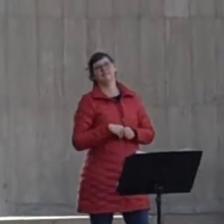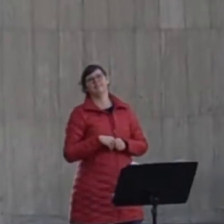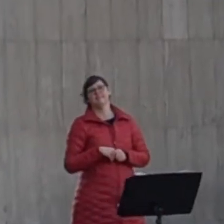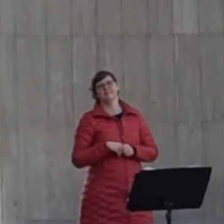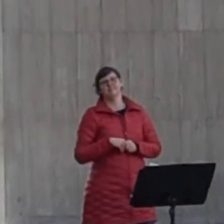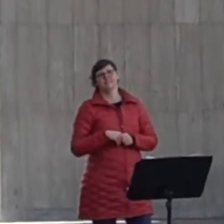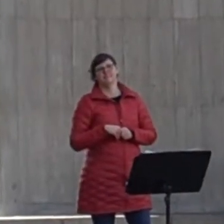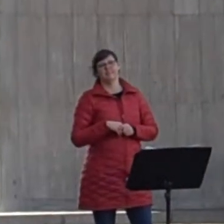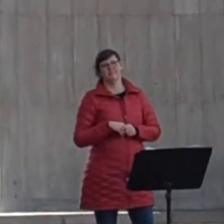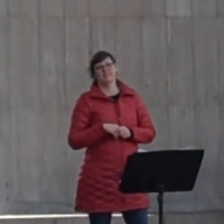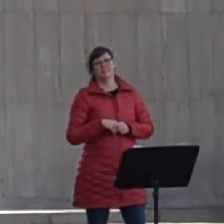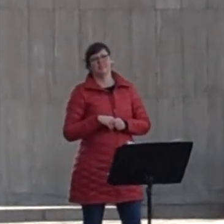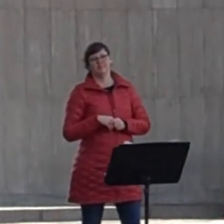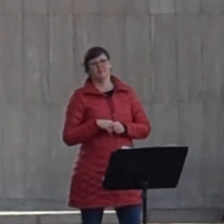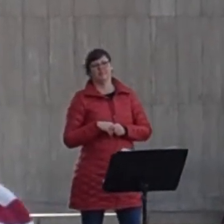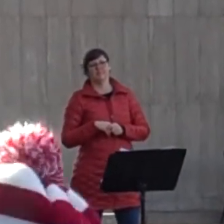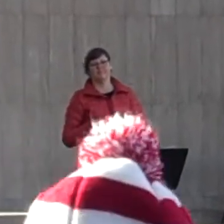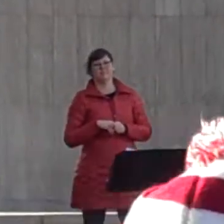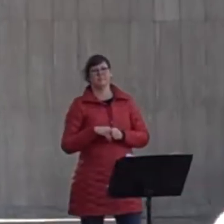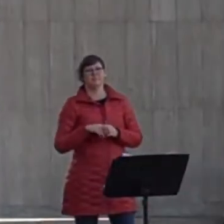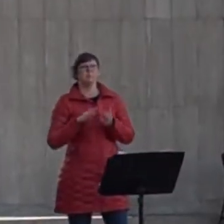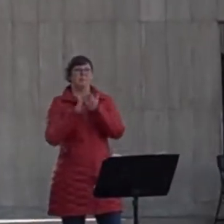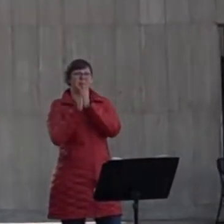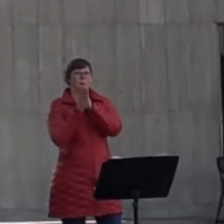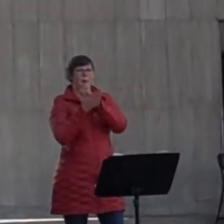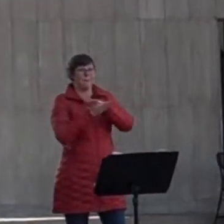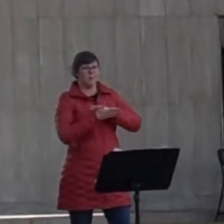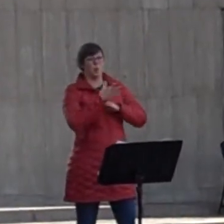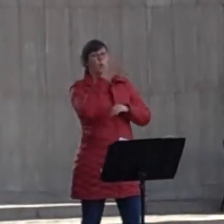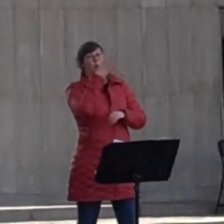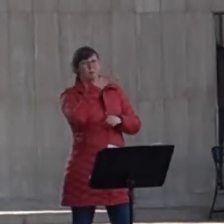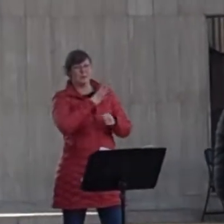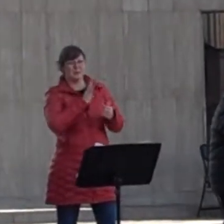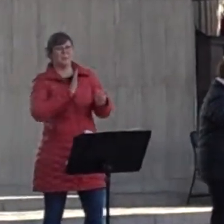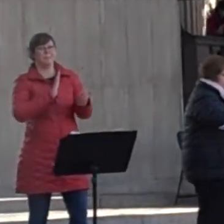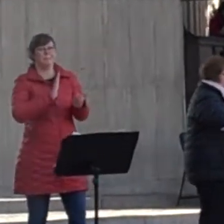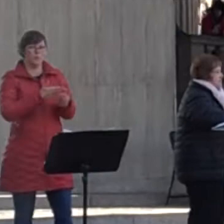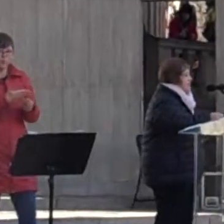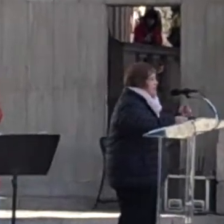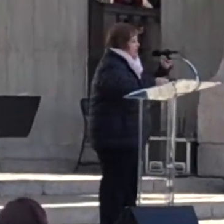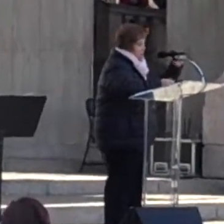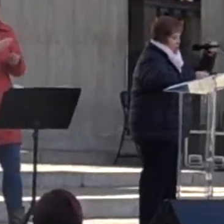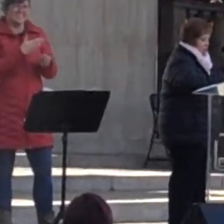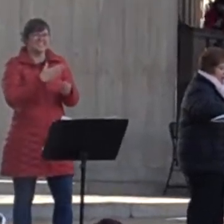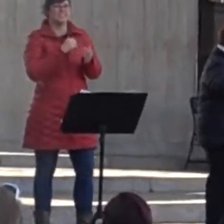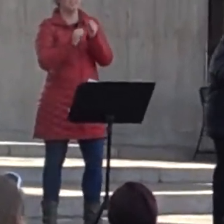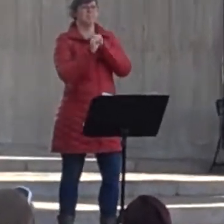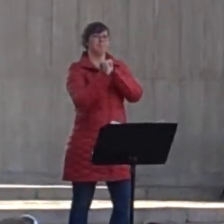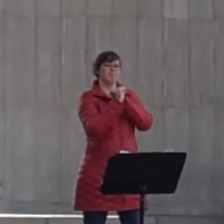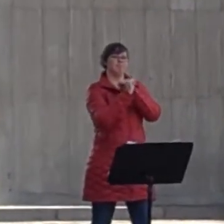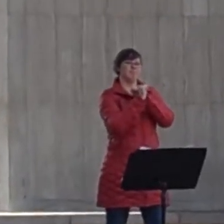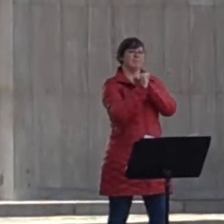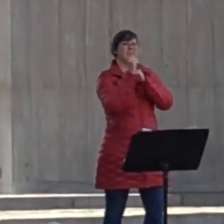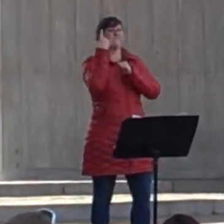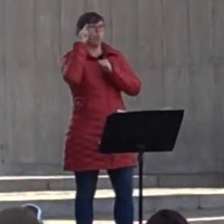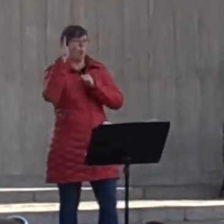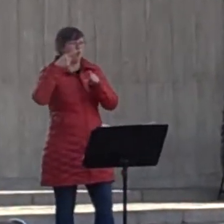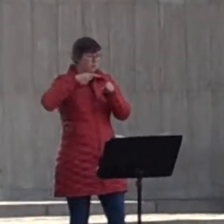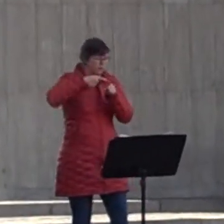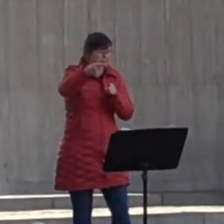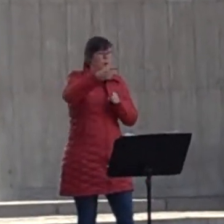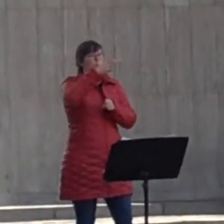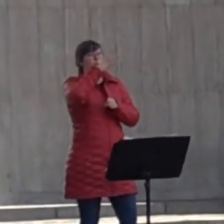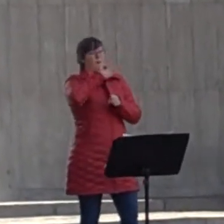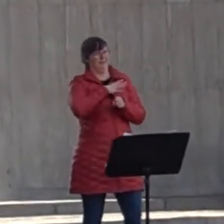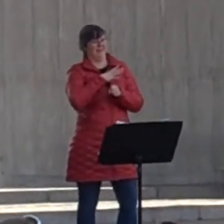Music created, performed, and marketed specifically to women. Today, that recording, The Changer and the Changed,